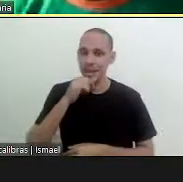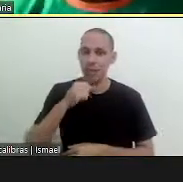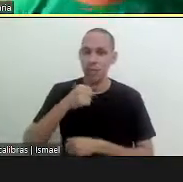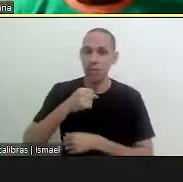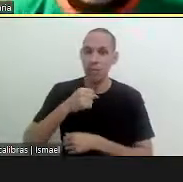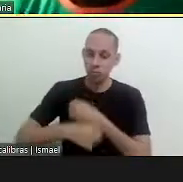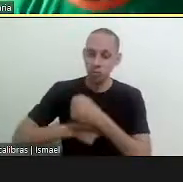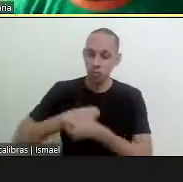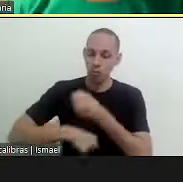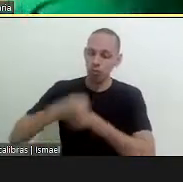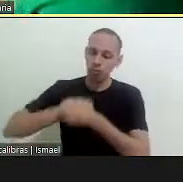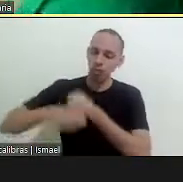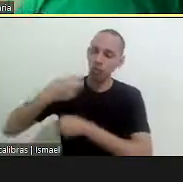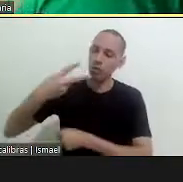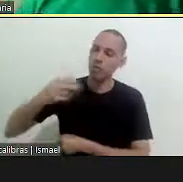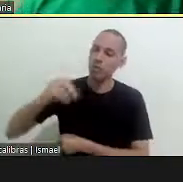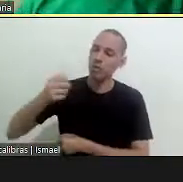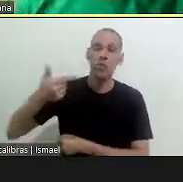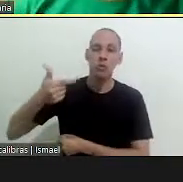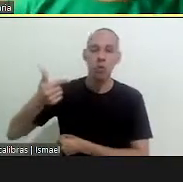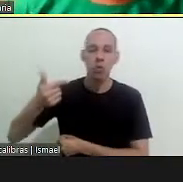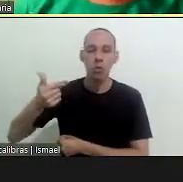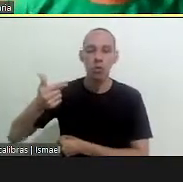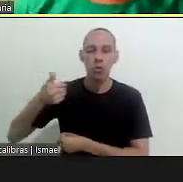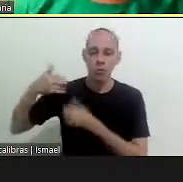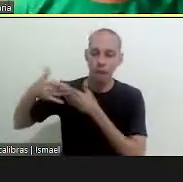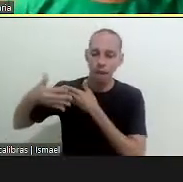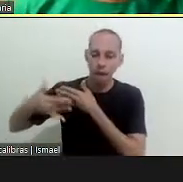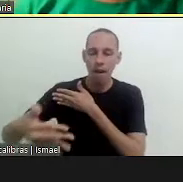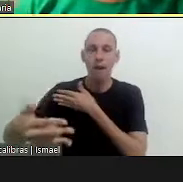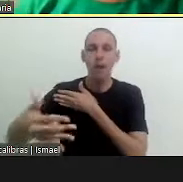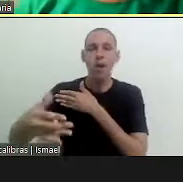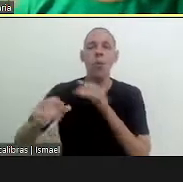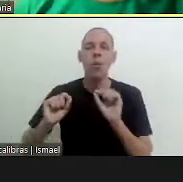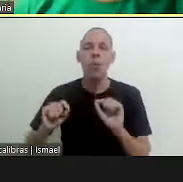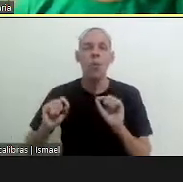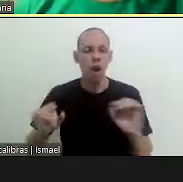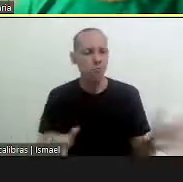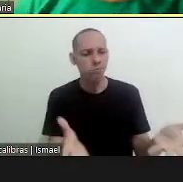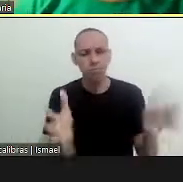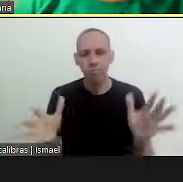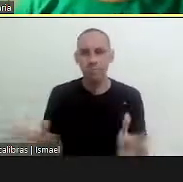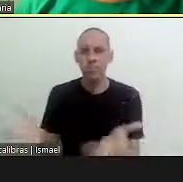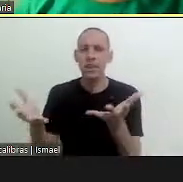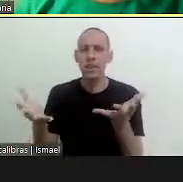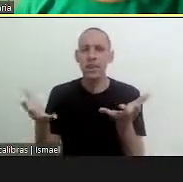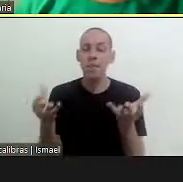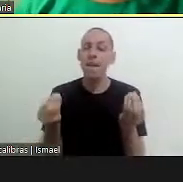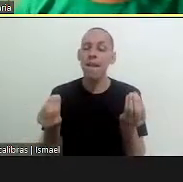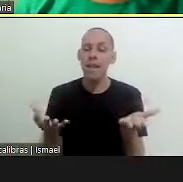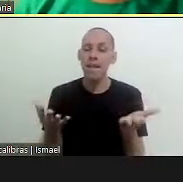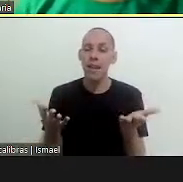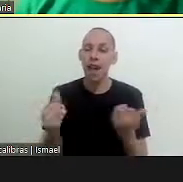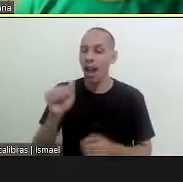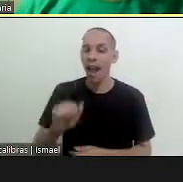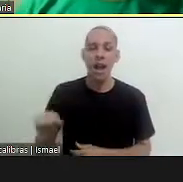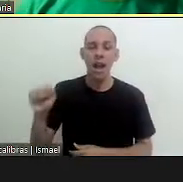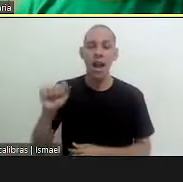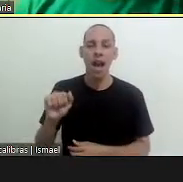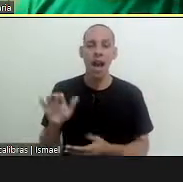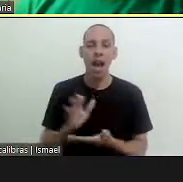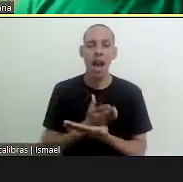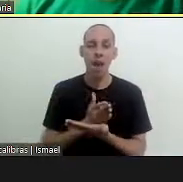as of 2012 to have a driver to mobilize some